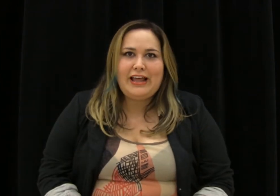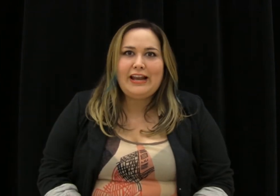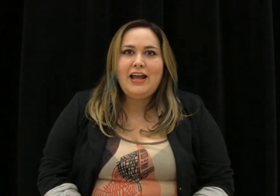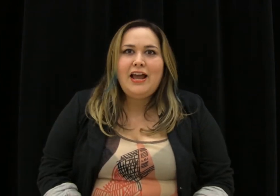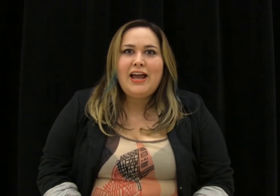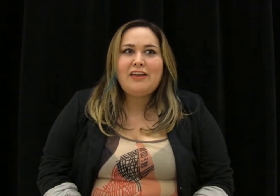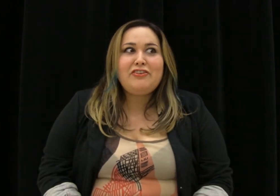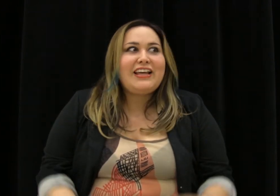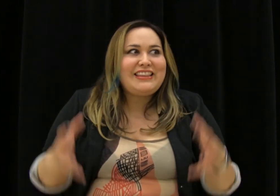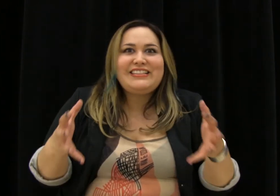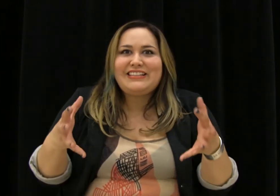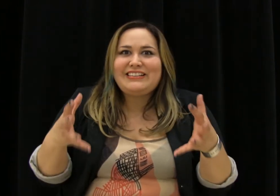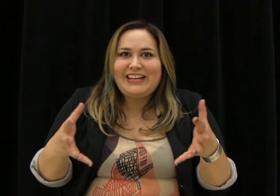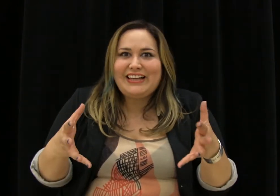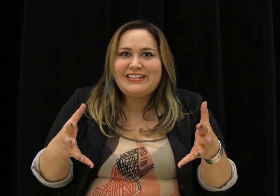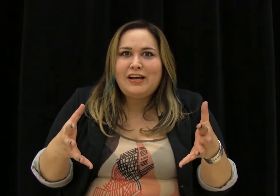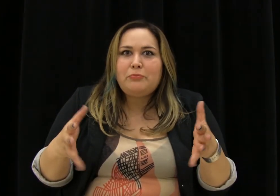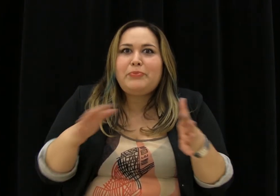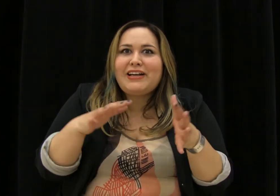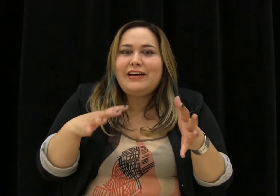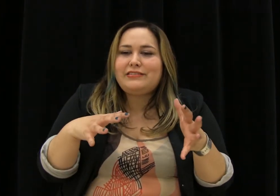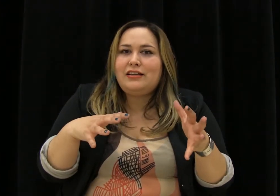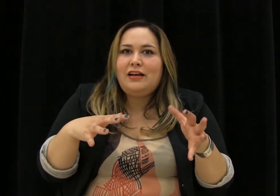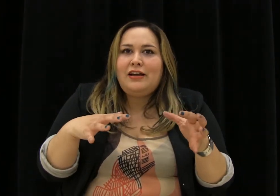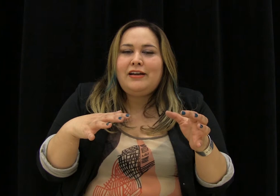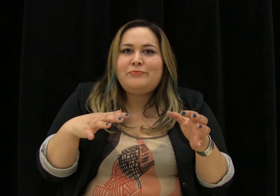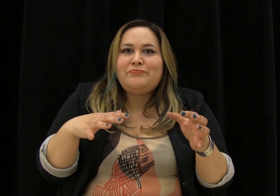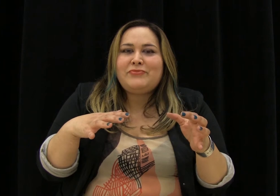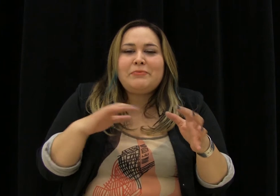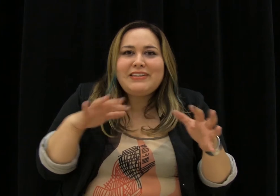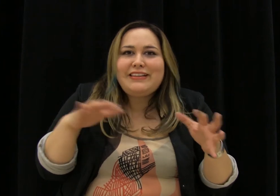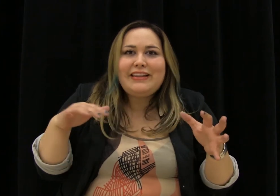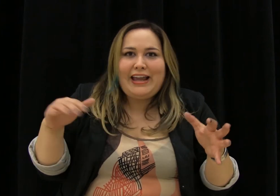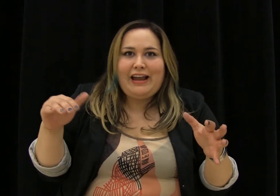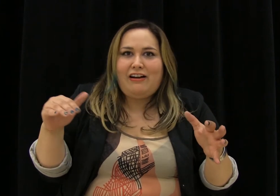that. And I feel like this is it. Because something's in the air.